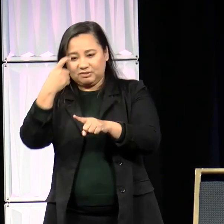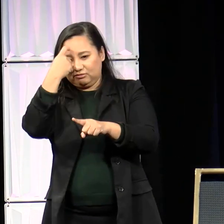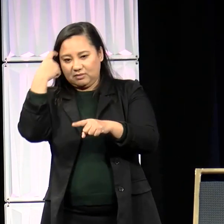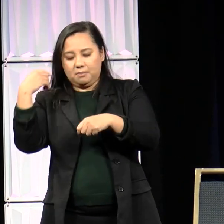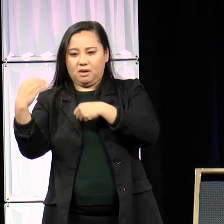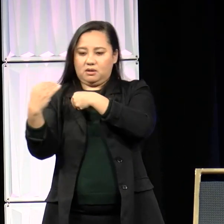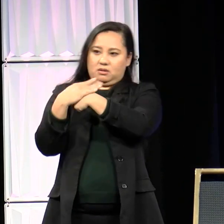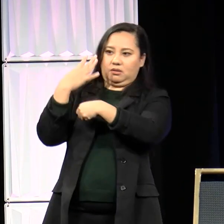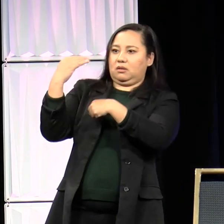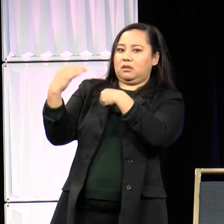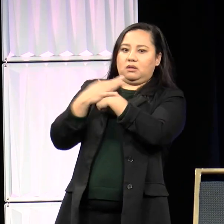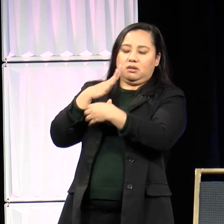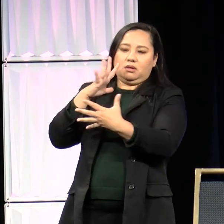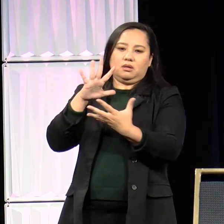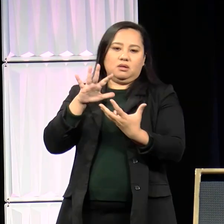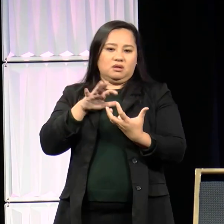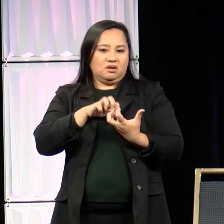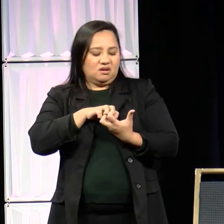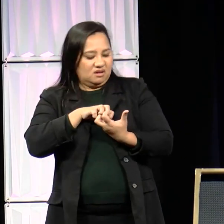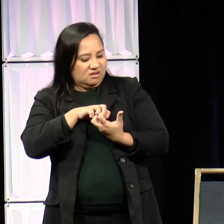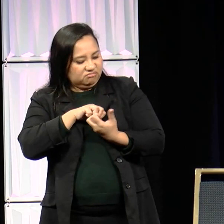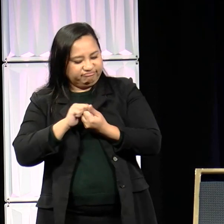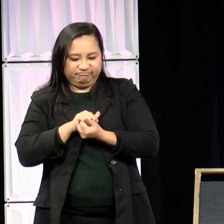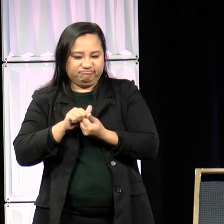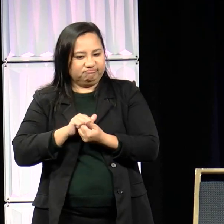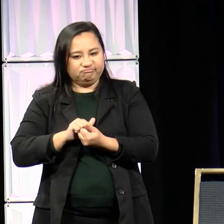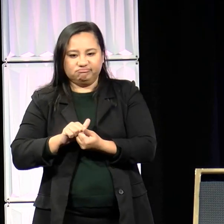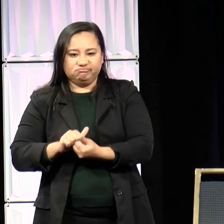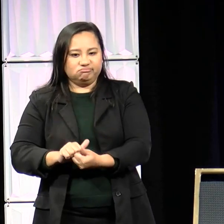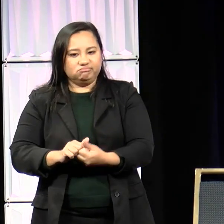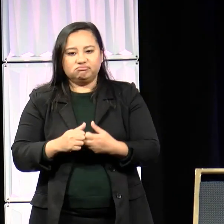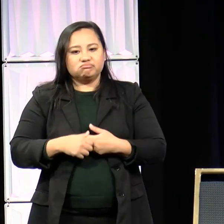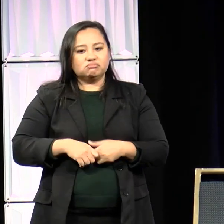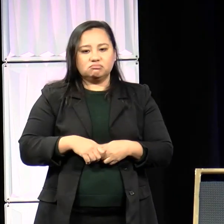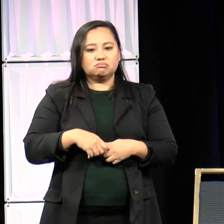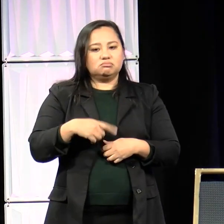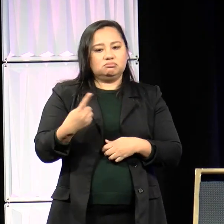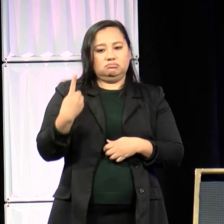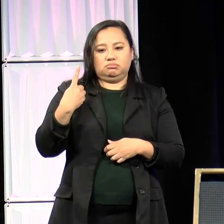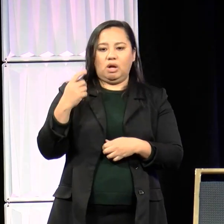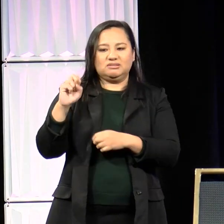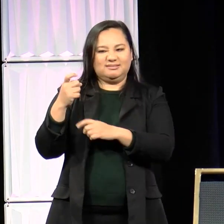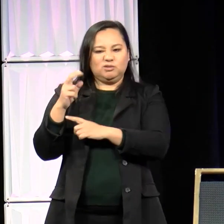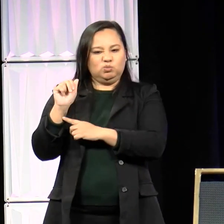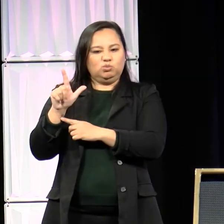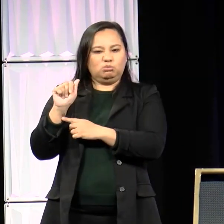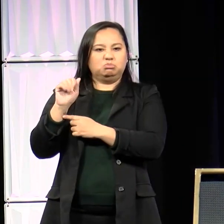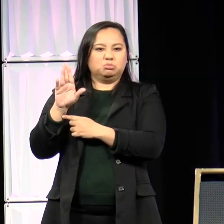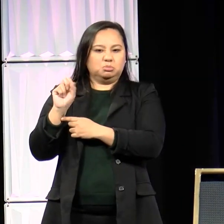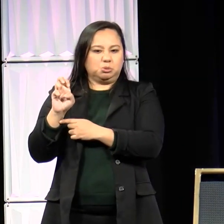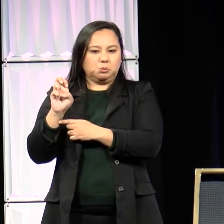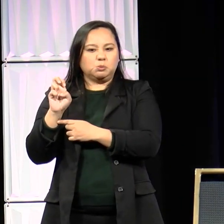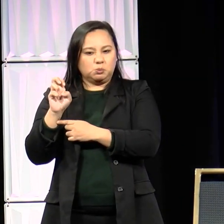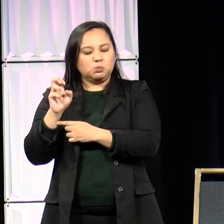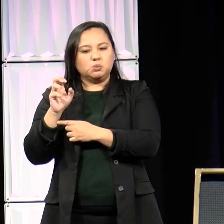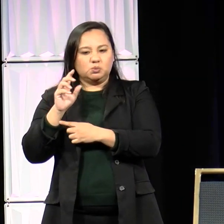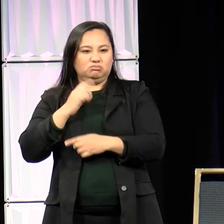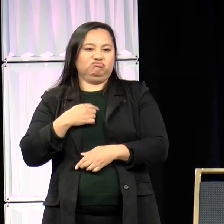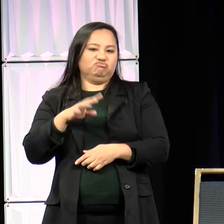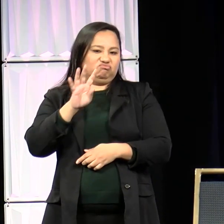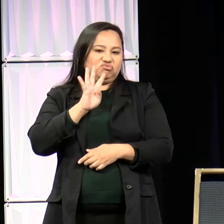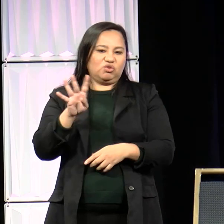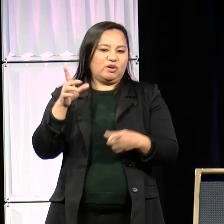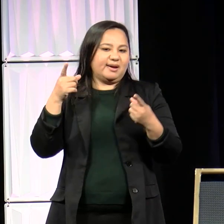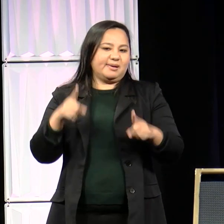my core. One of those traumas was sexual abuse. At the age of four, I began being sexually abused